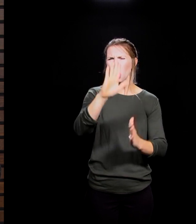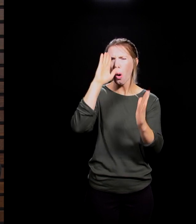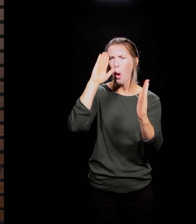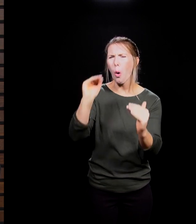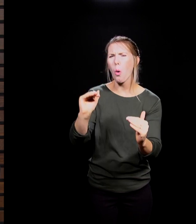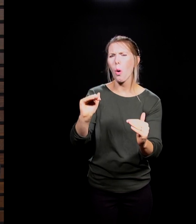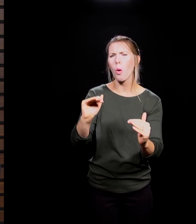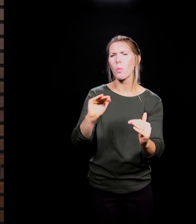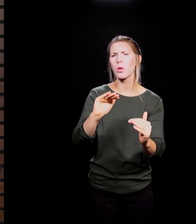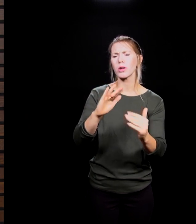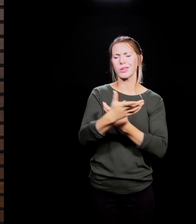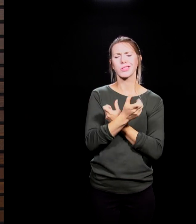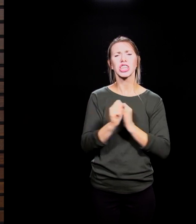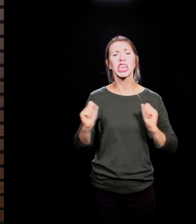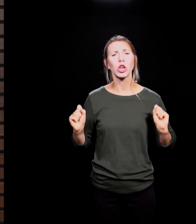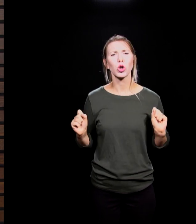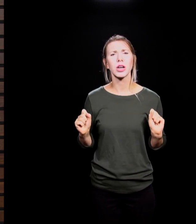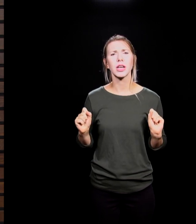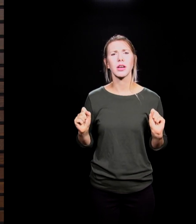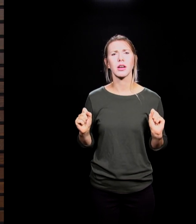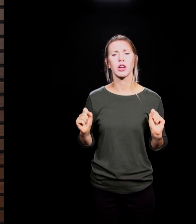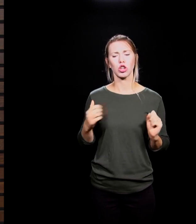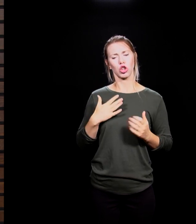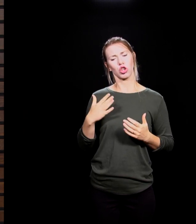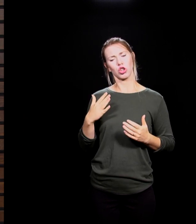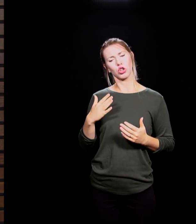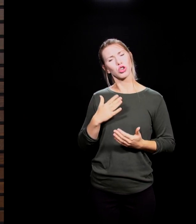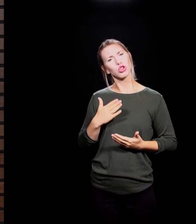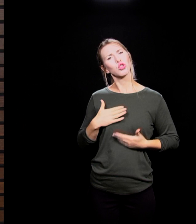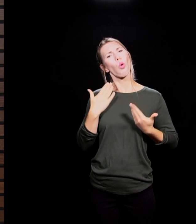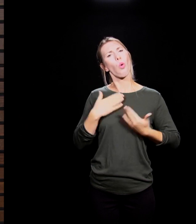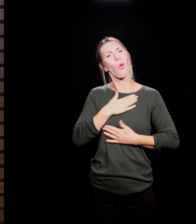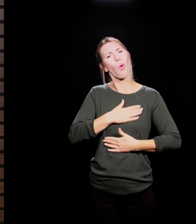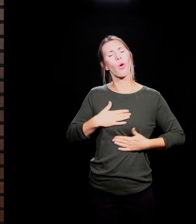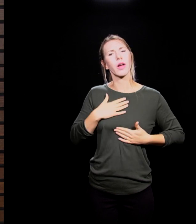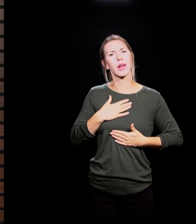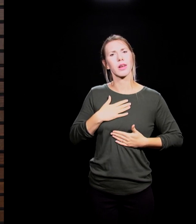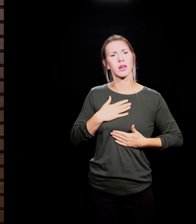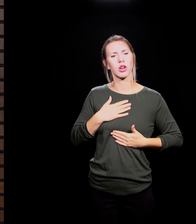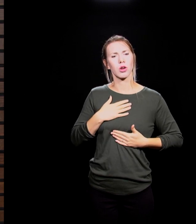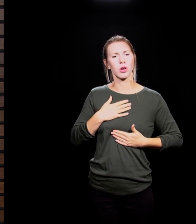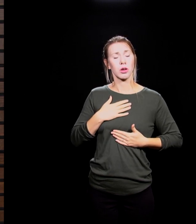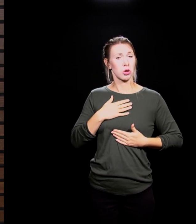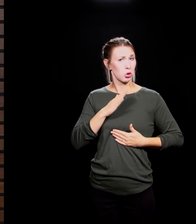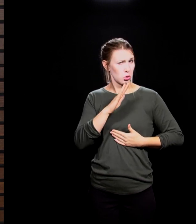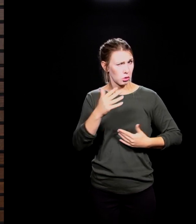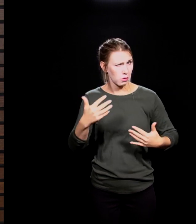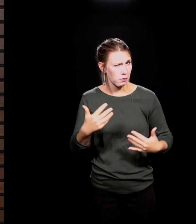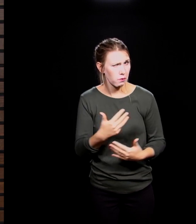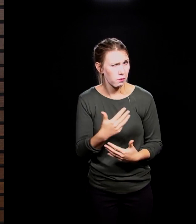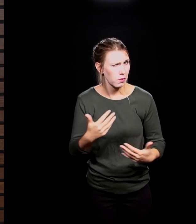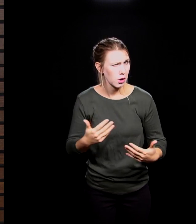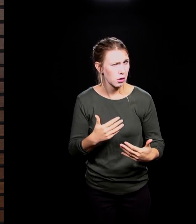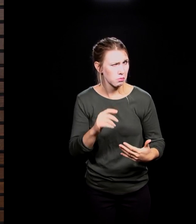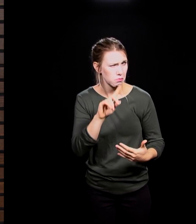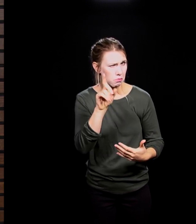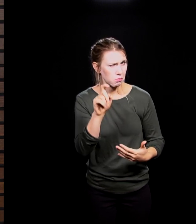And where's your fear? Fear. Fear should be in the grave because it's been defeated. We've been promised a life with Christ that